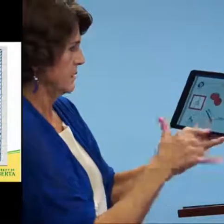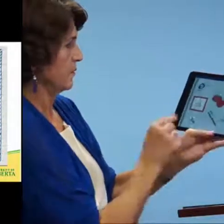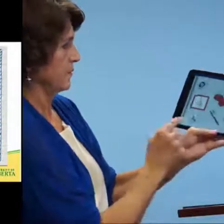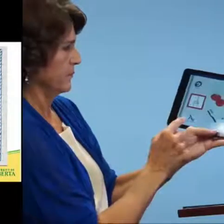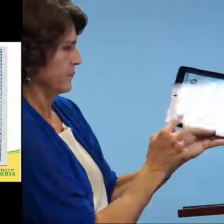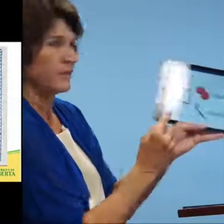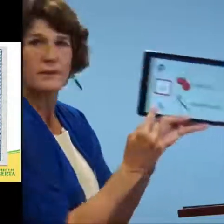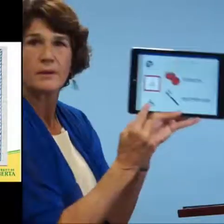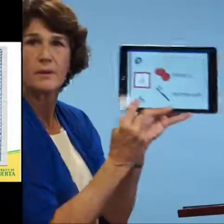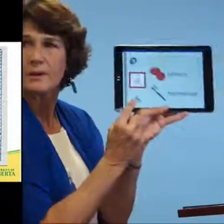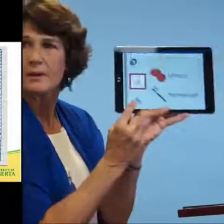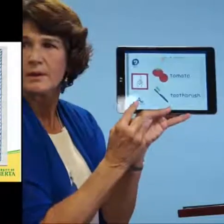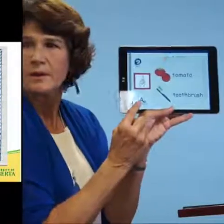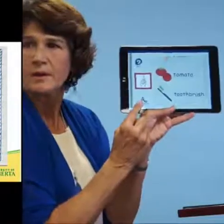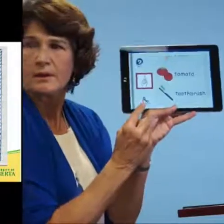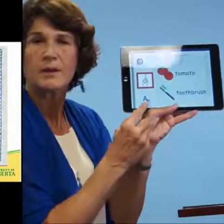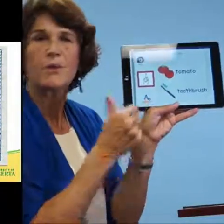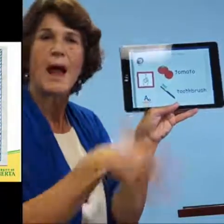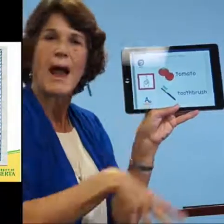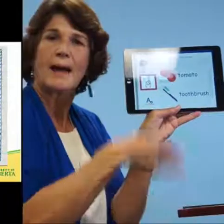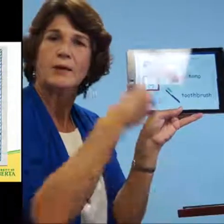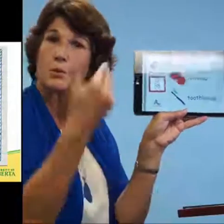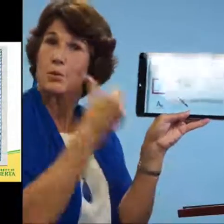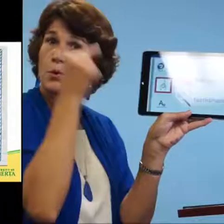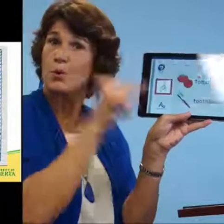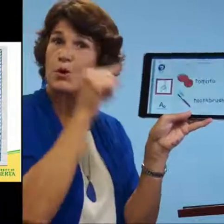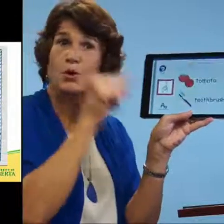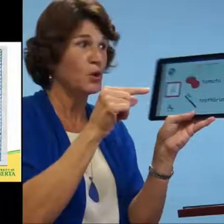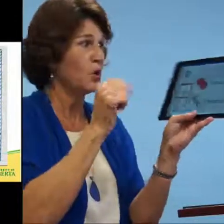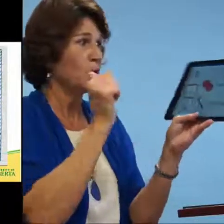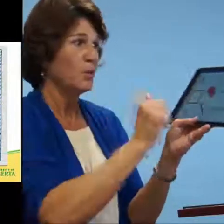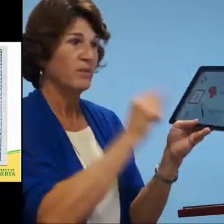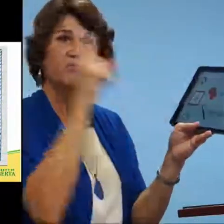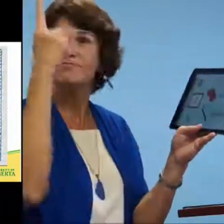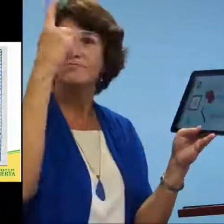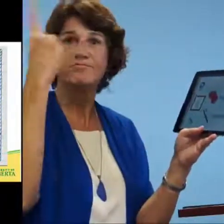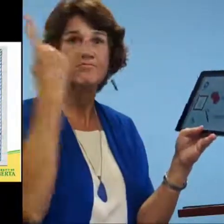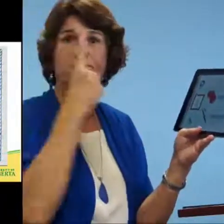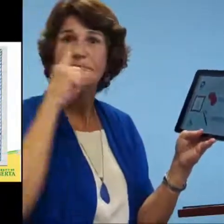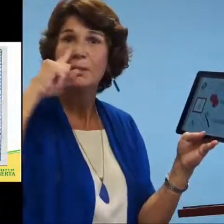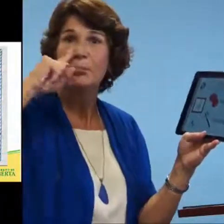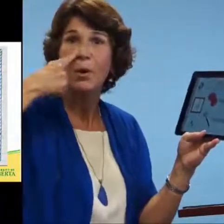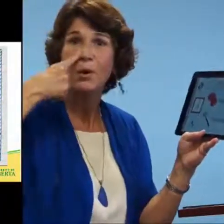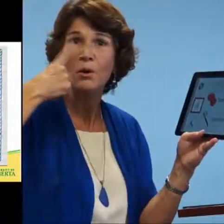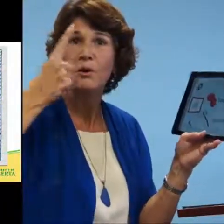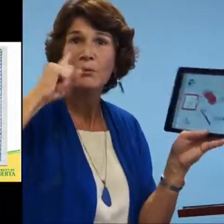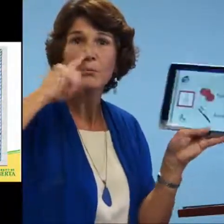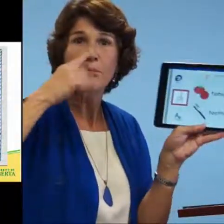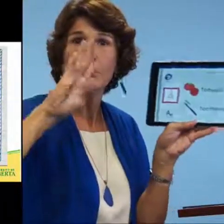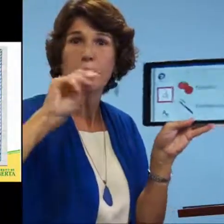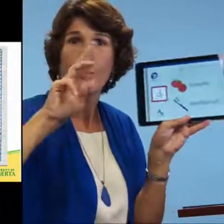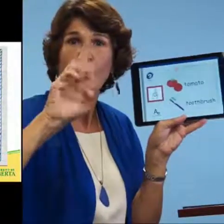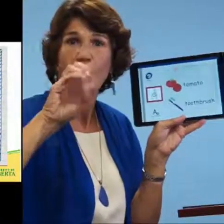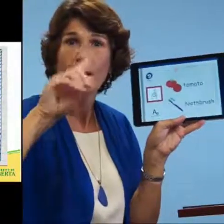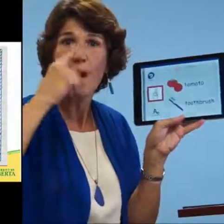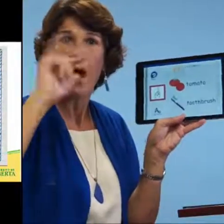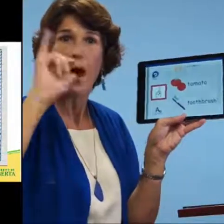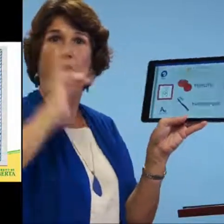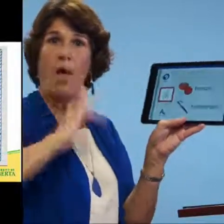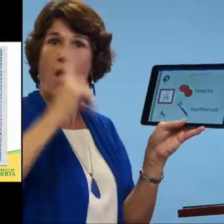At very end they can add a word. So if there's a new word that they've learned that meets this particular handshape. So board